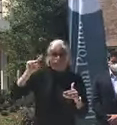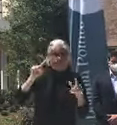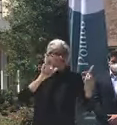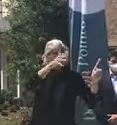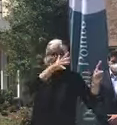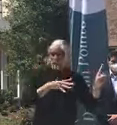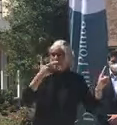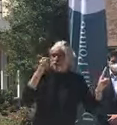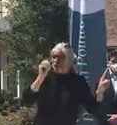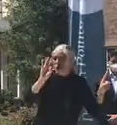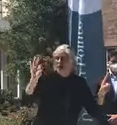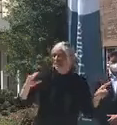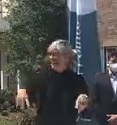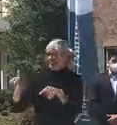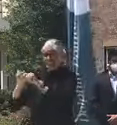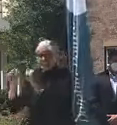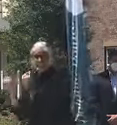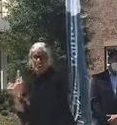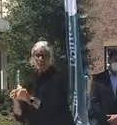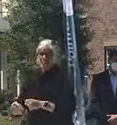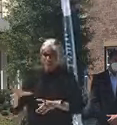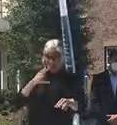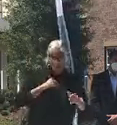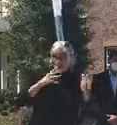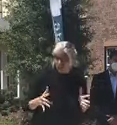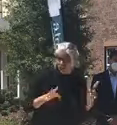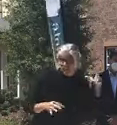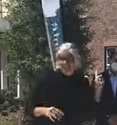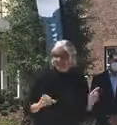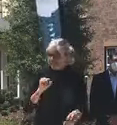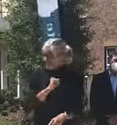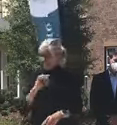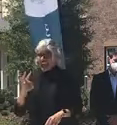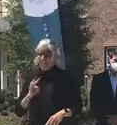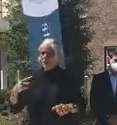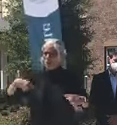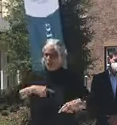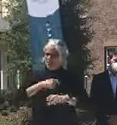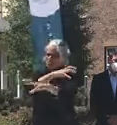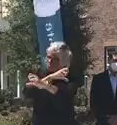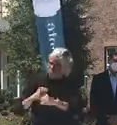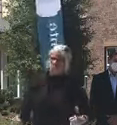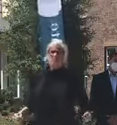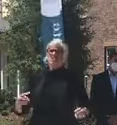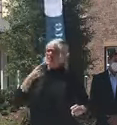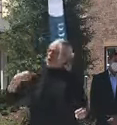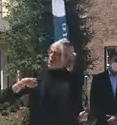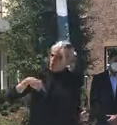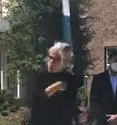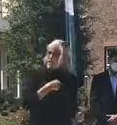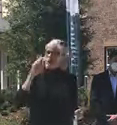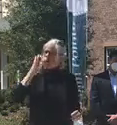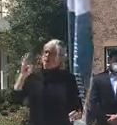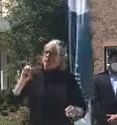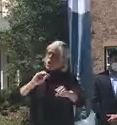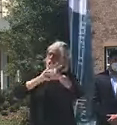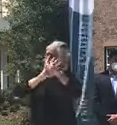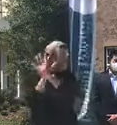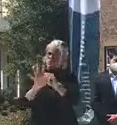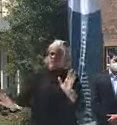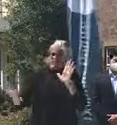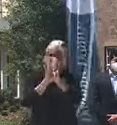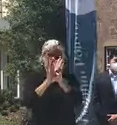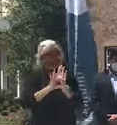nurses and the staff and the owners to say we will be a COVID-designated facility.